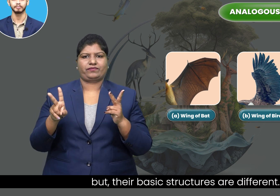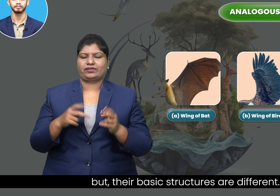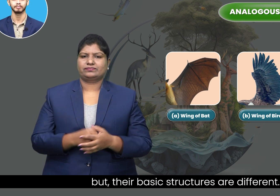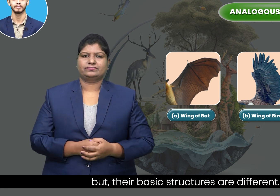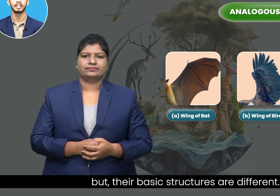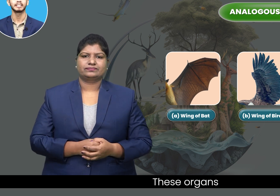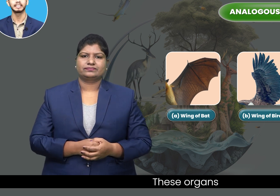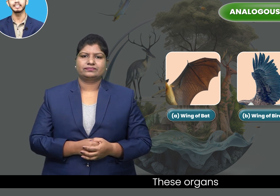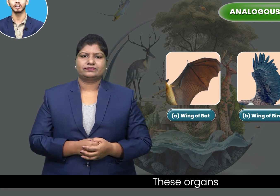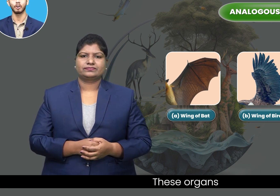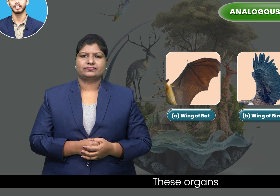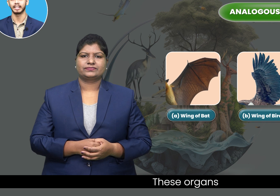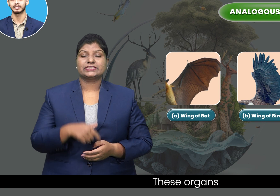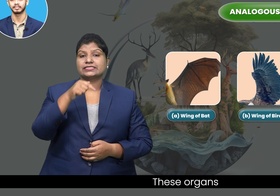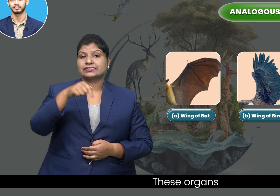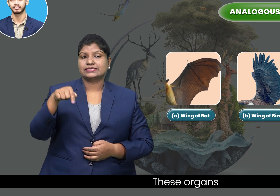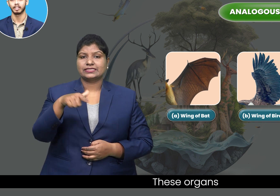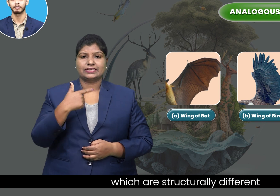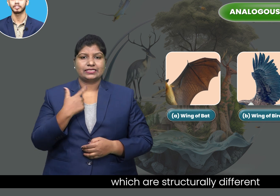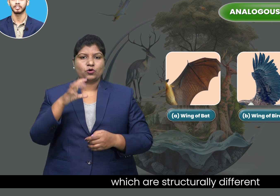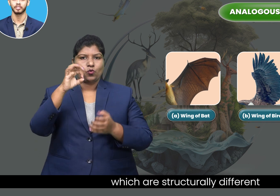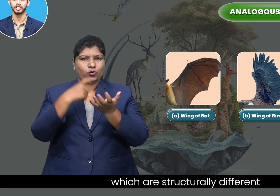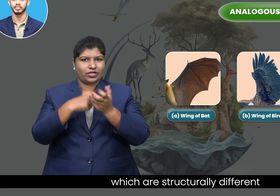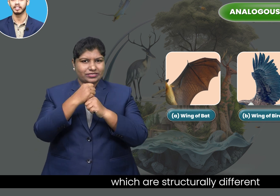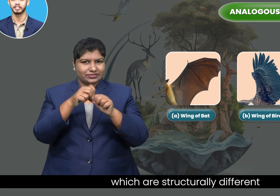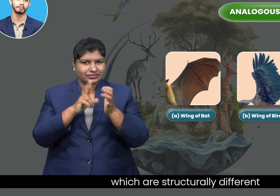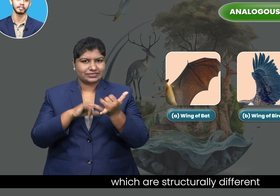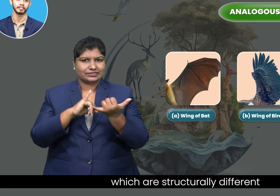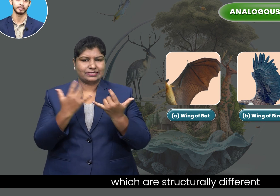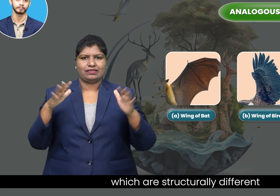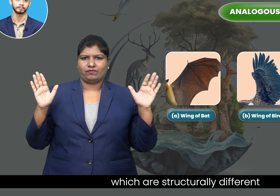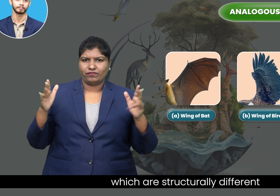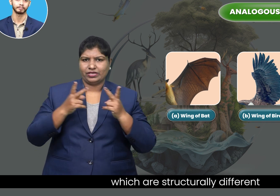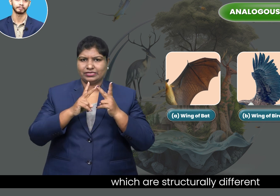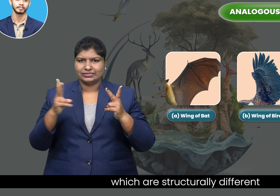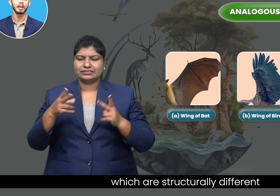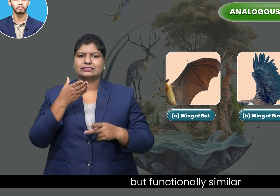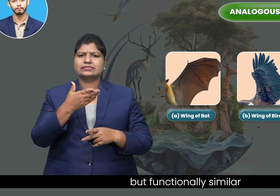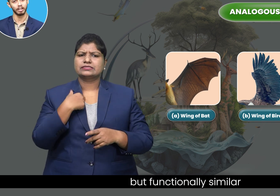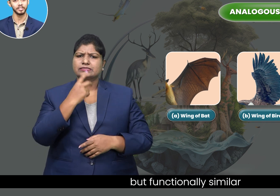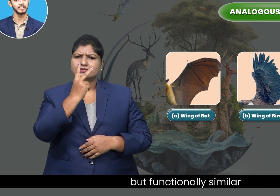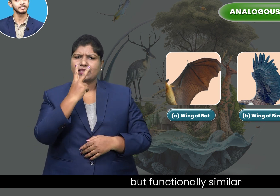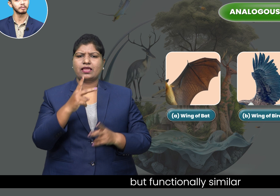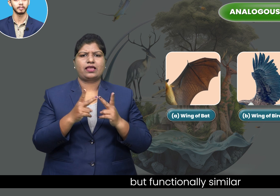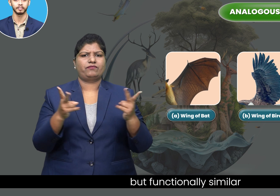These organs which are structurally different but functionally similar